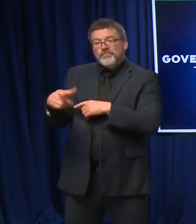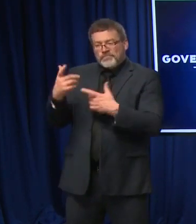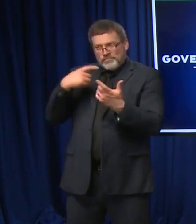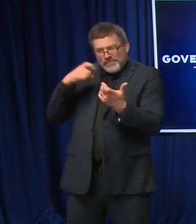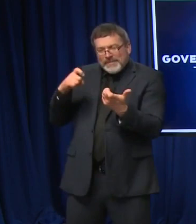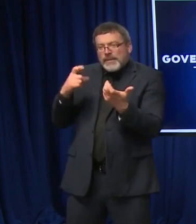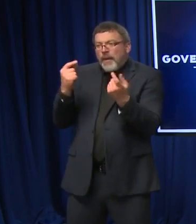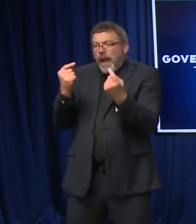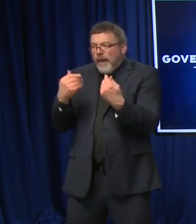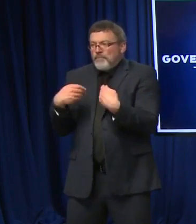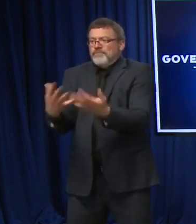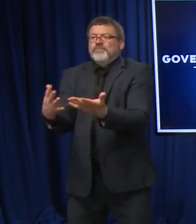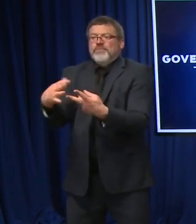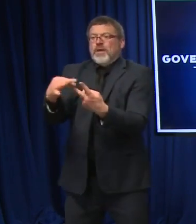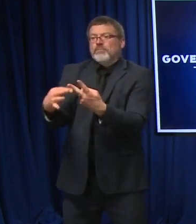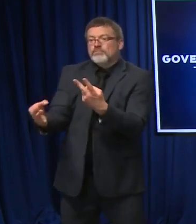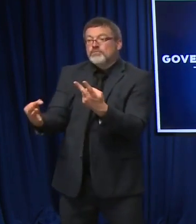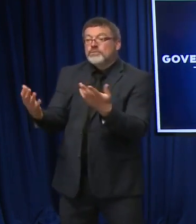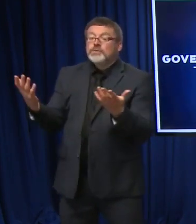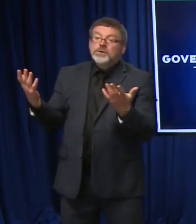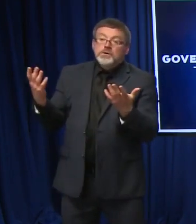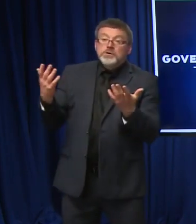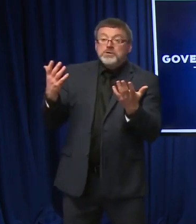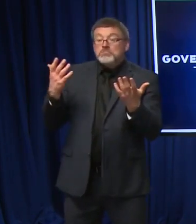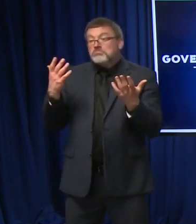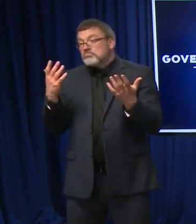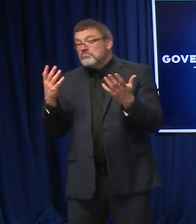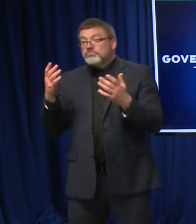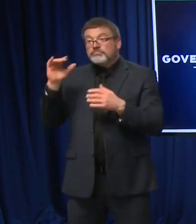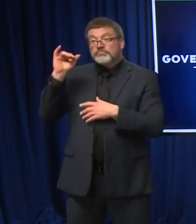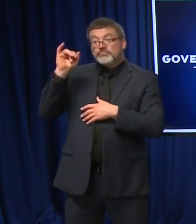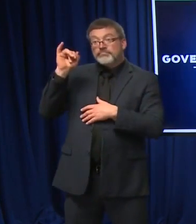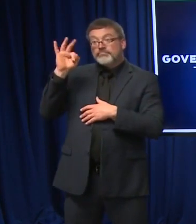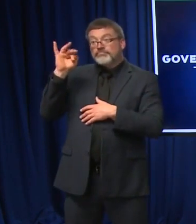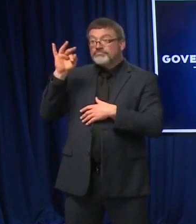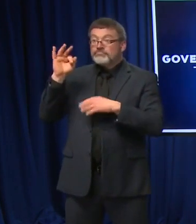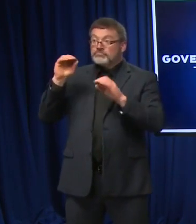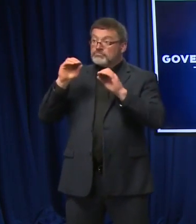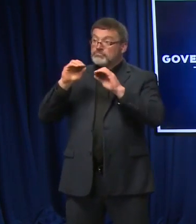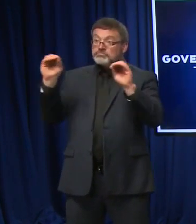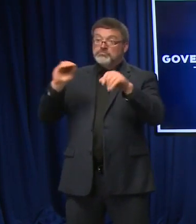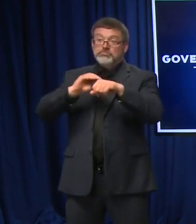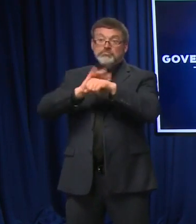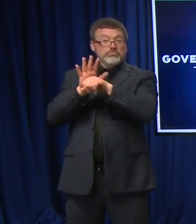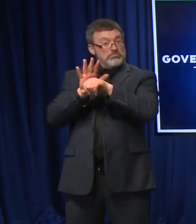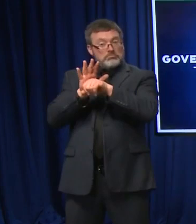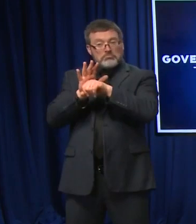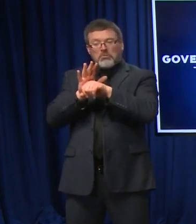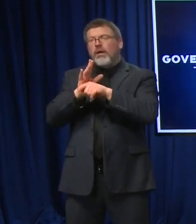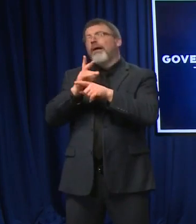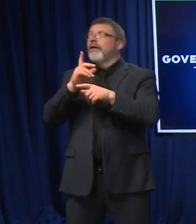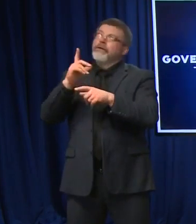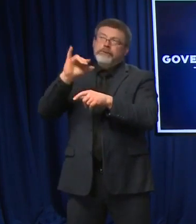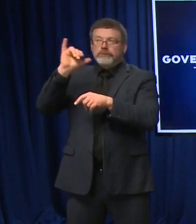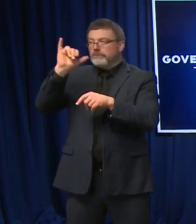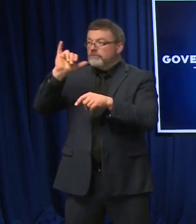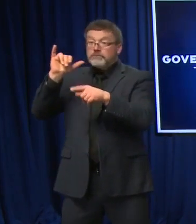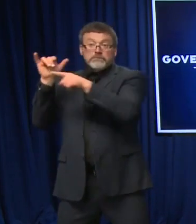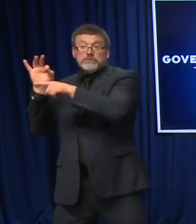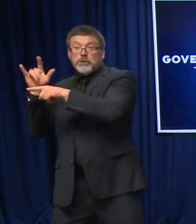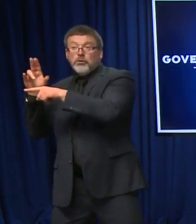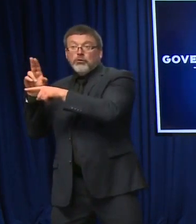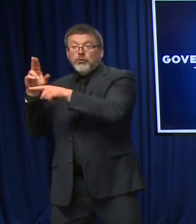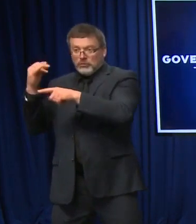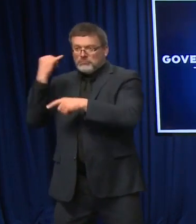similar to, take COVID out of the mix, if there were the flu. If there were any reason why a child might not be safe in school or there are staffing